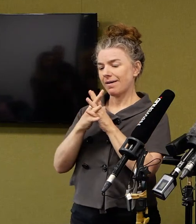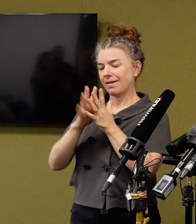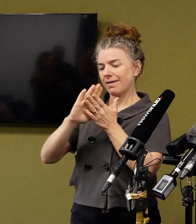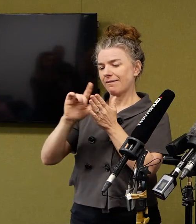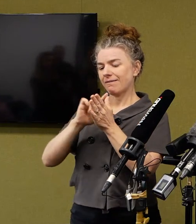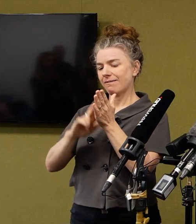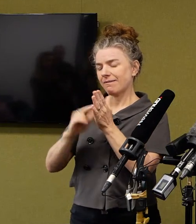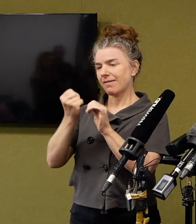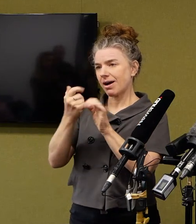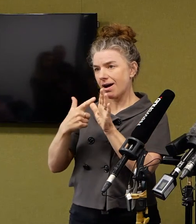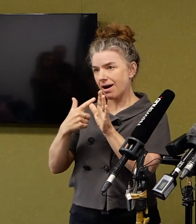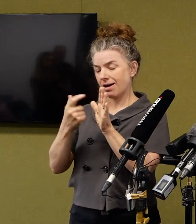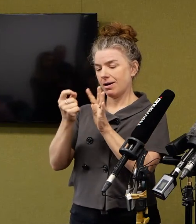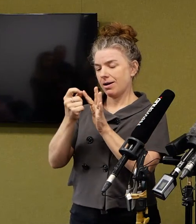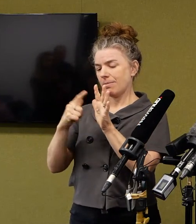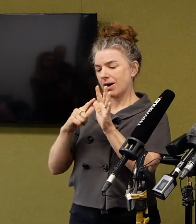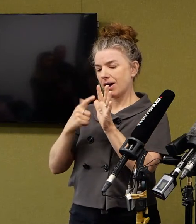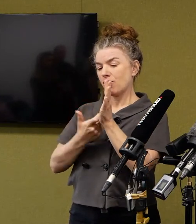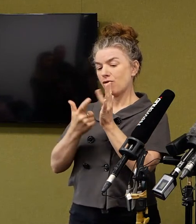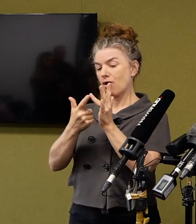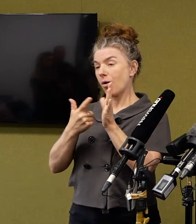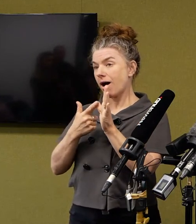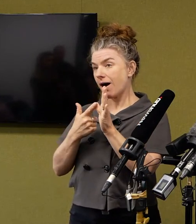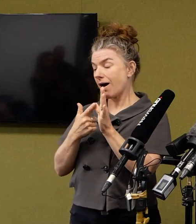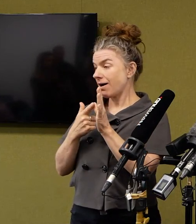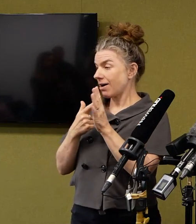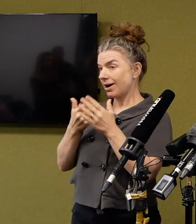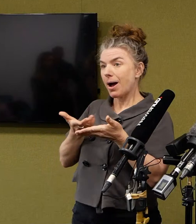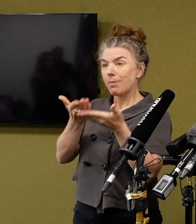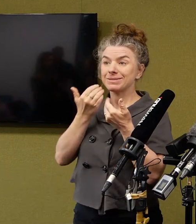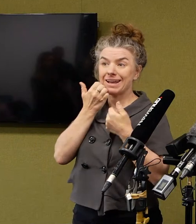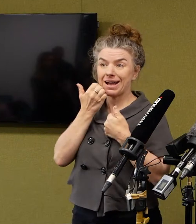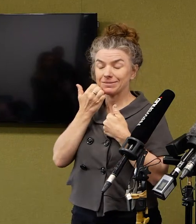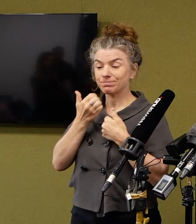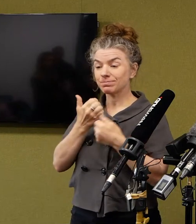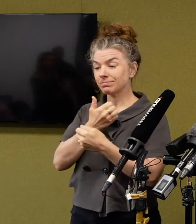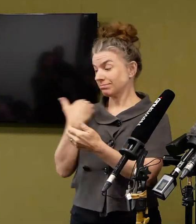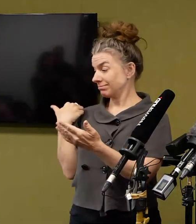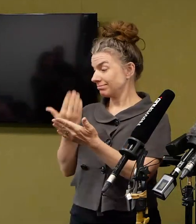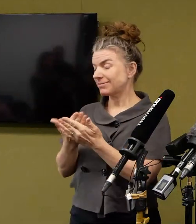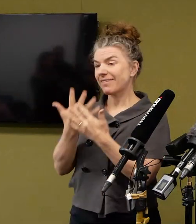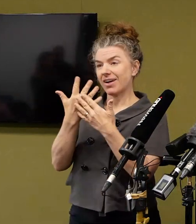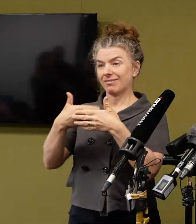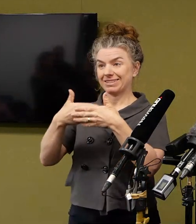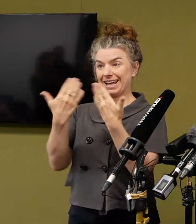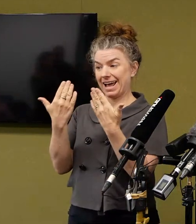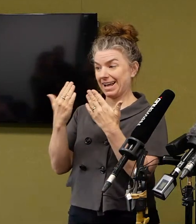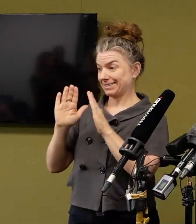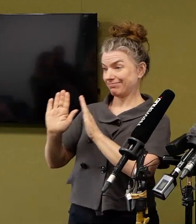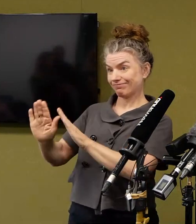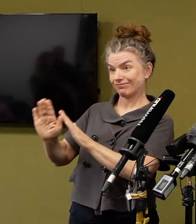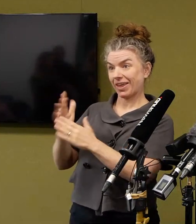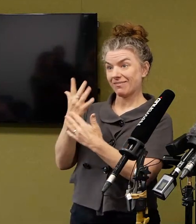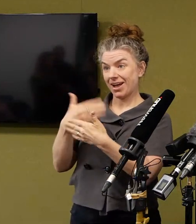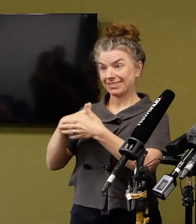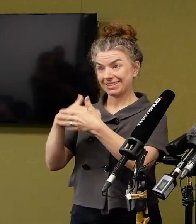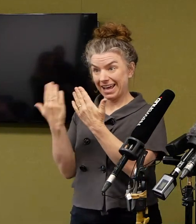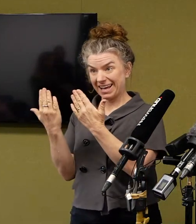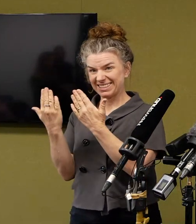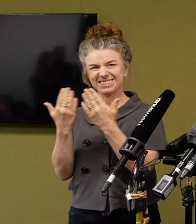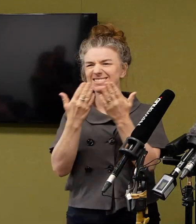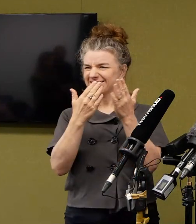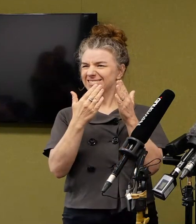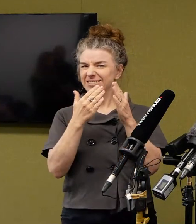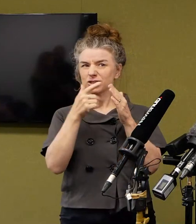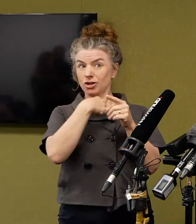on day five for the people who were transported back from Wuhan directly and then taken to that